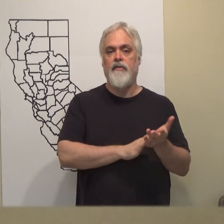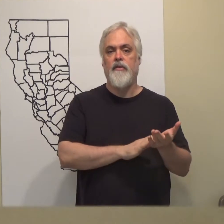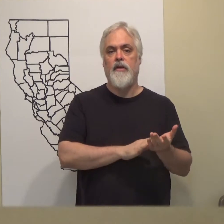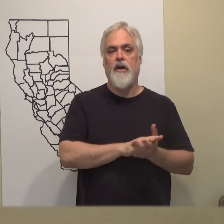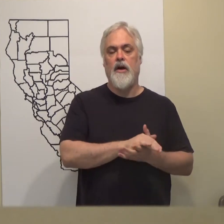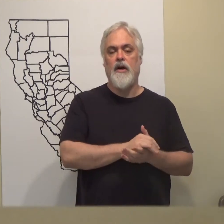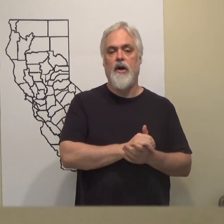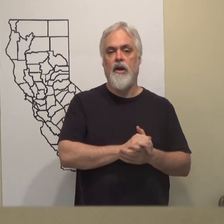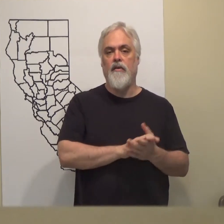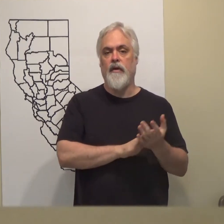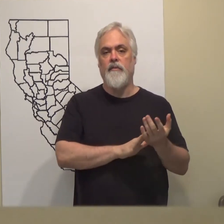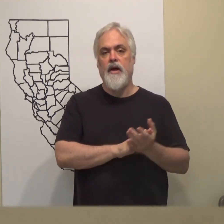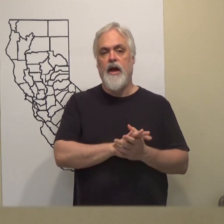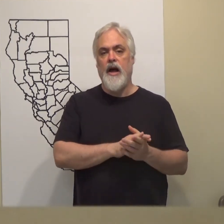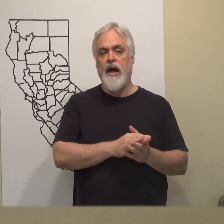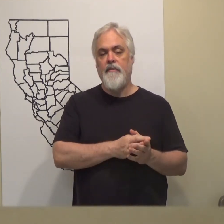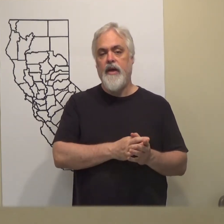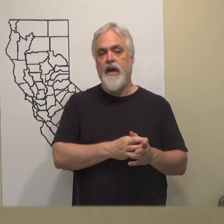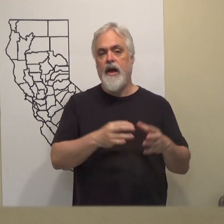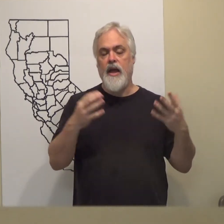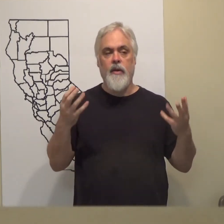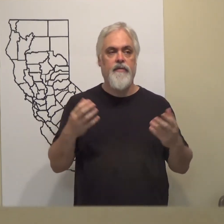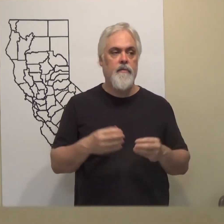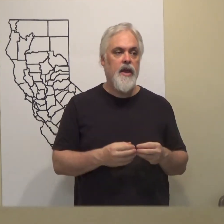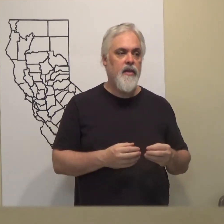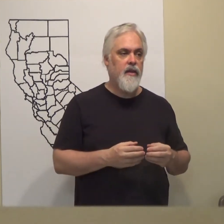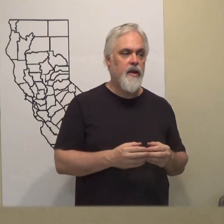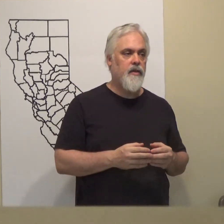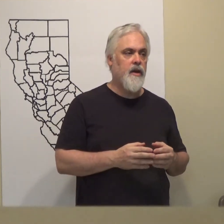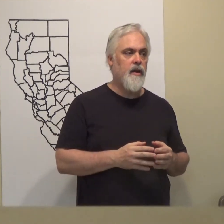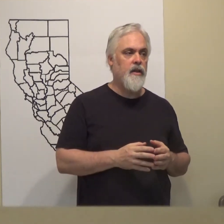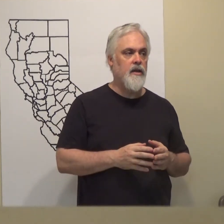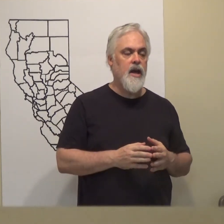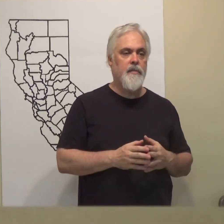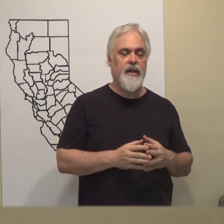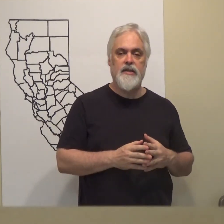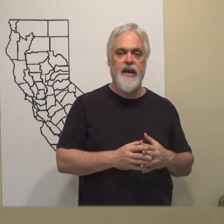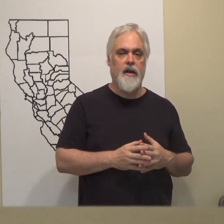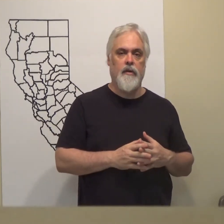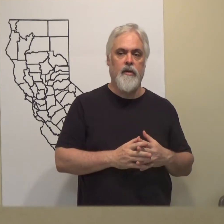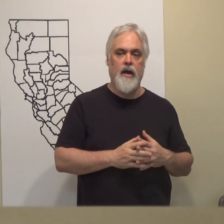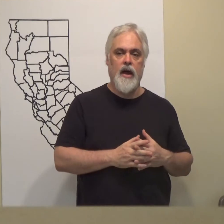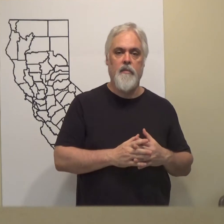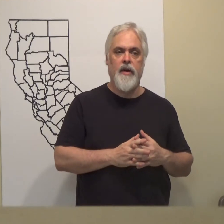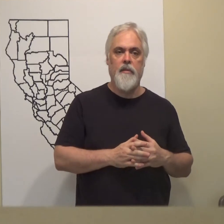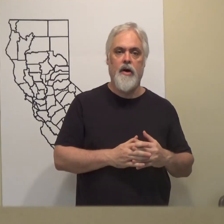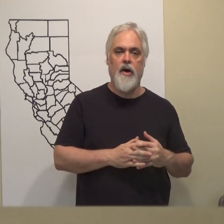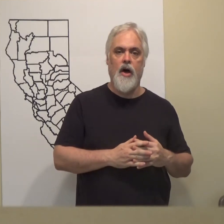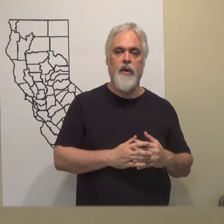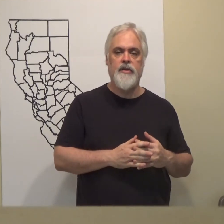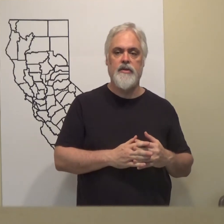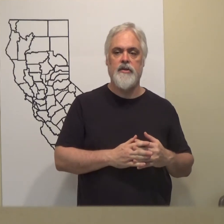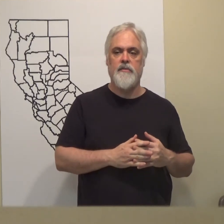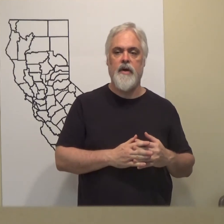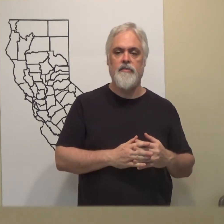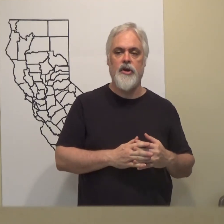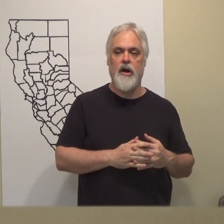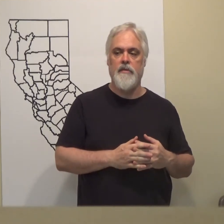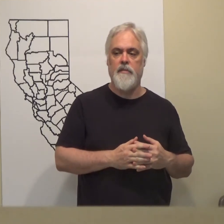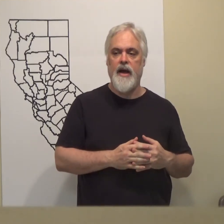all over. Anyway, for me, they're not a pleasant animal. But I'm always just charmed by